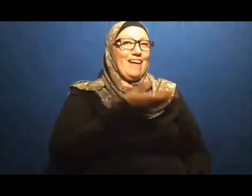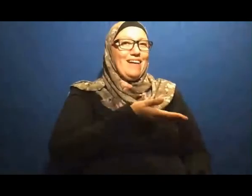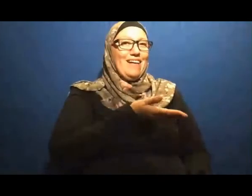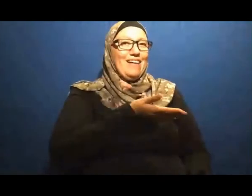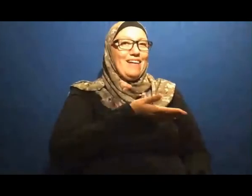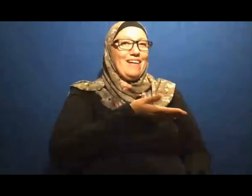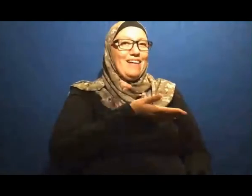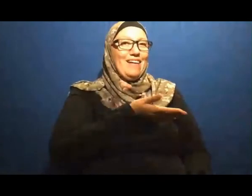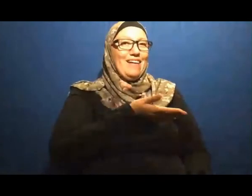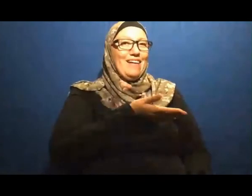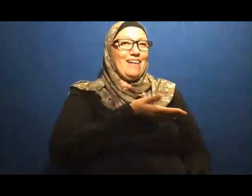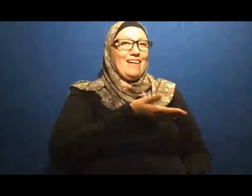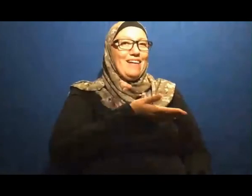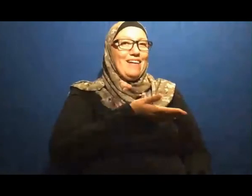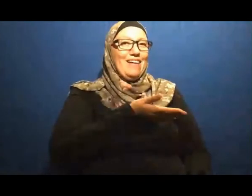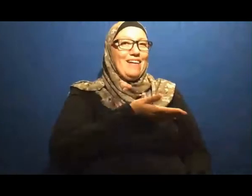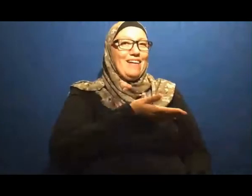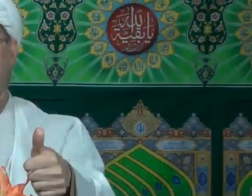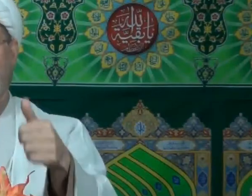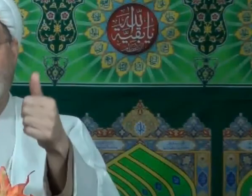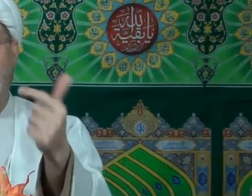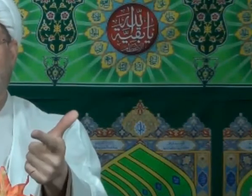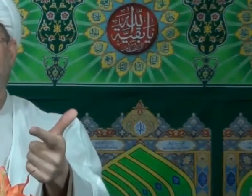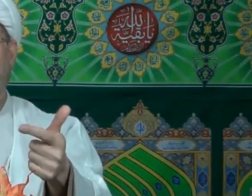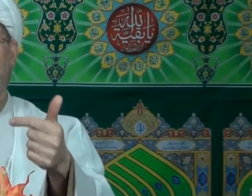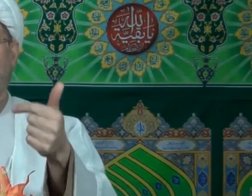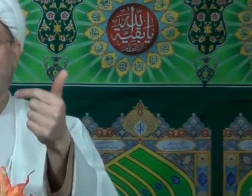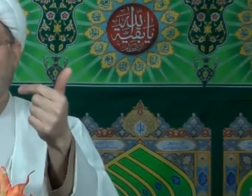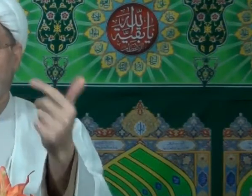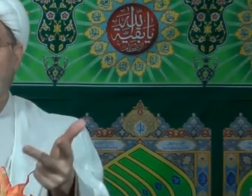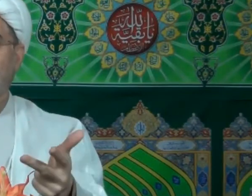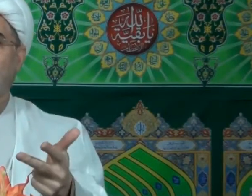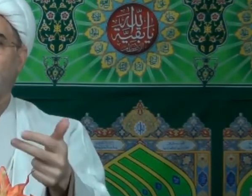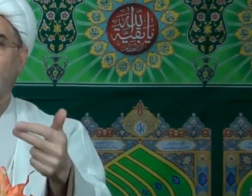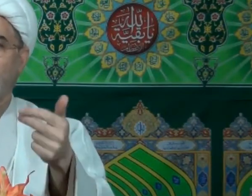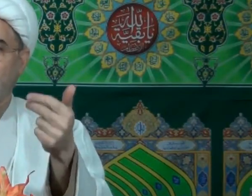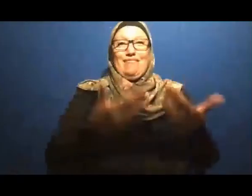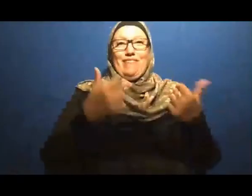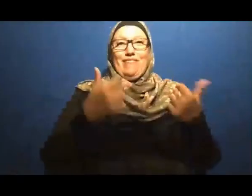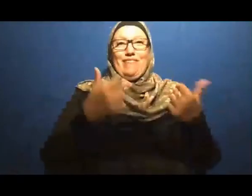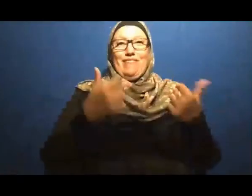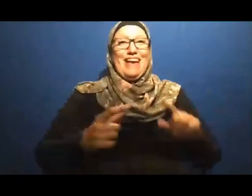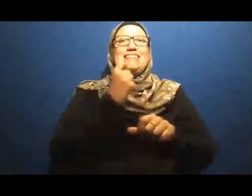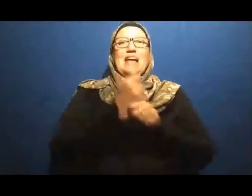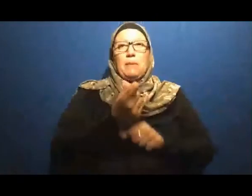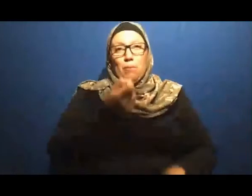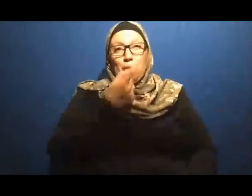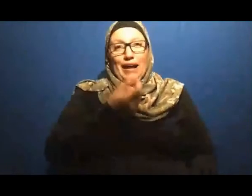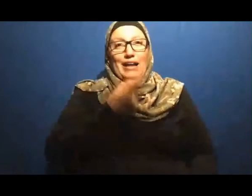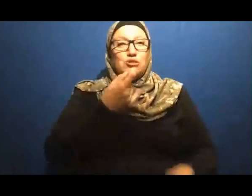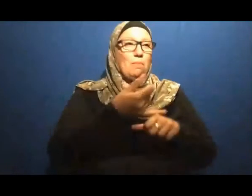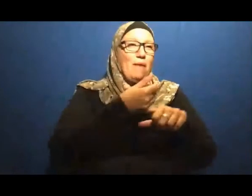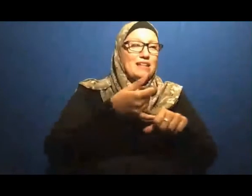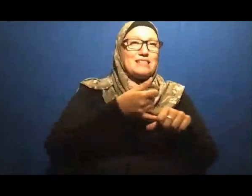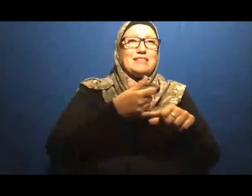Through the means That I have created That is for example Honey That is medication That is self-isolation You name the example Another